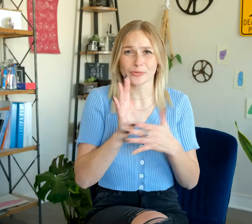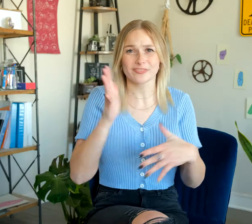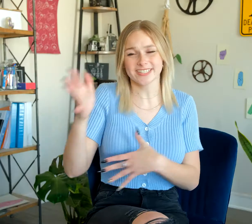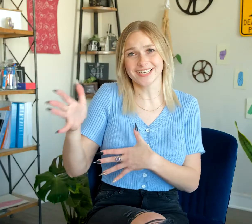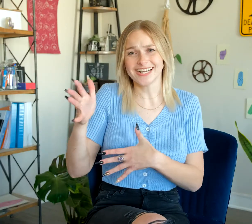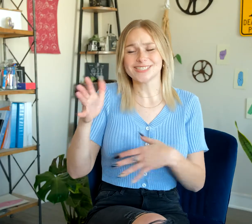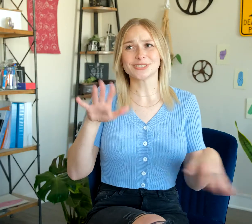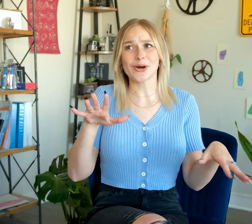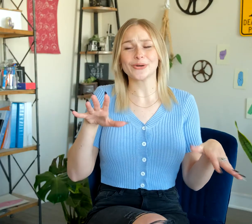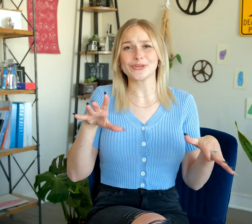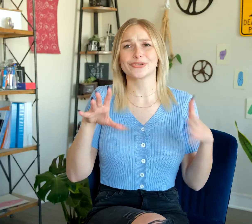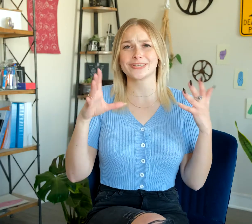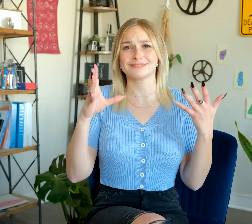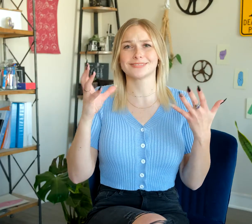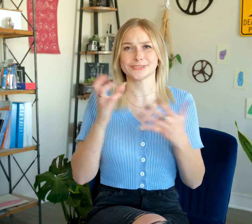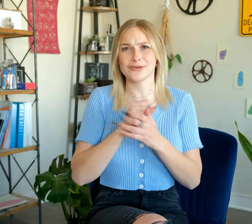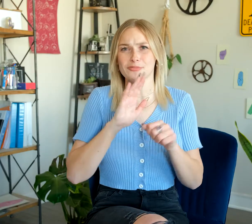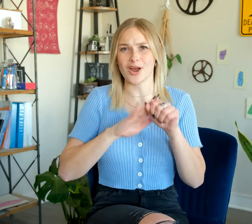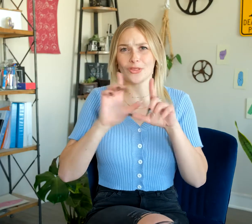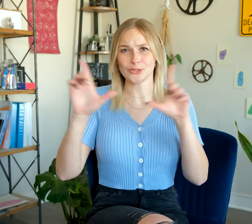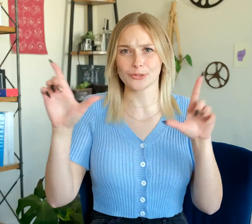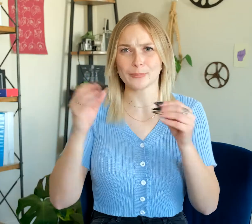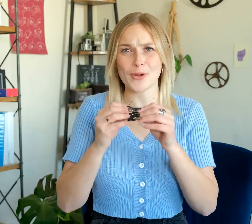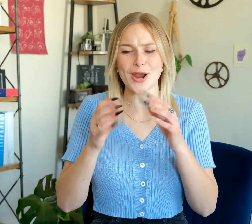movie. So, she deserves to be on the screen board.